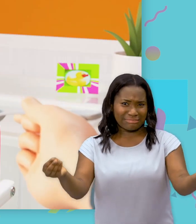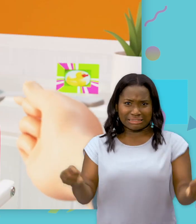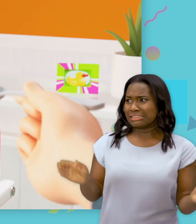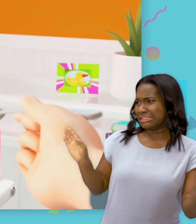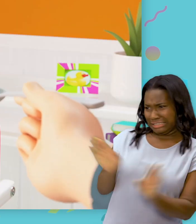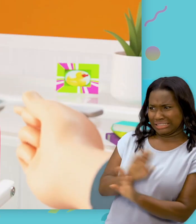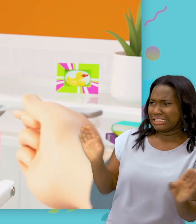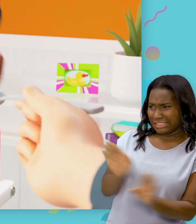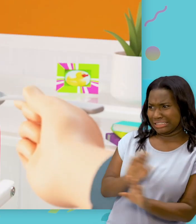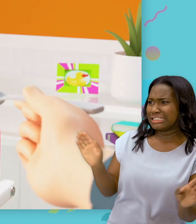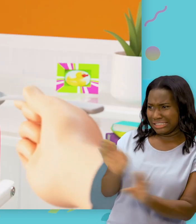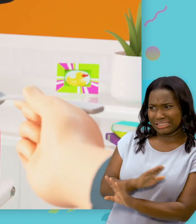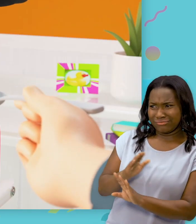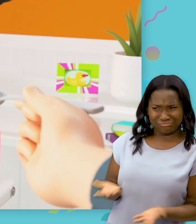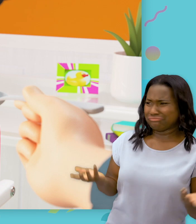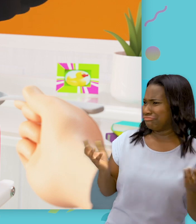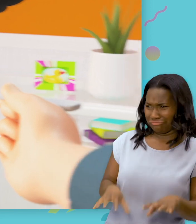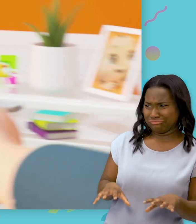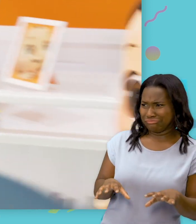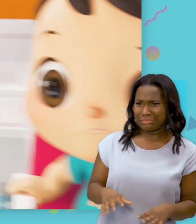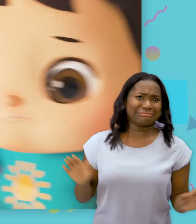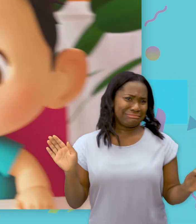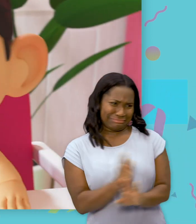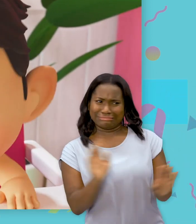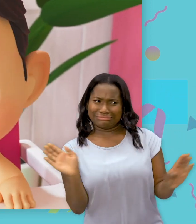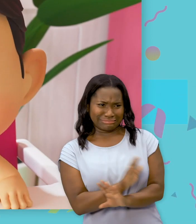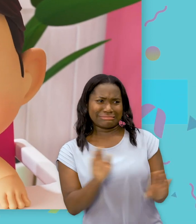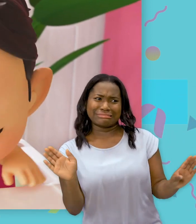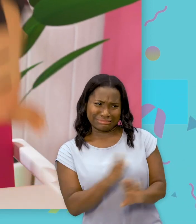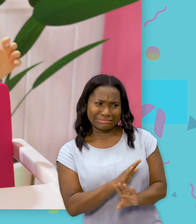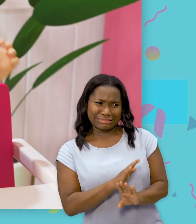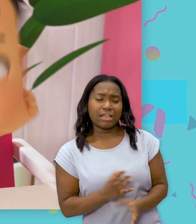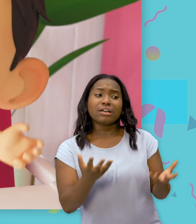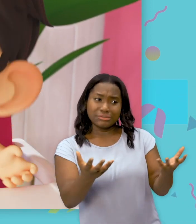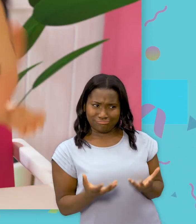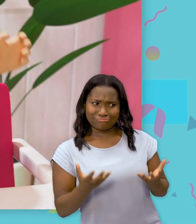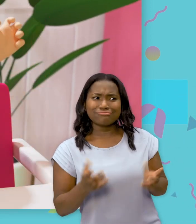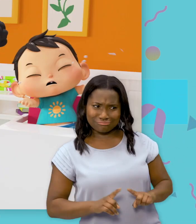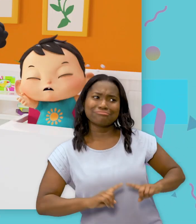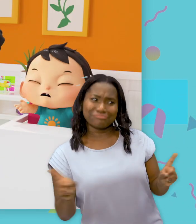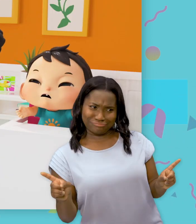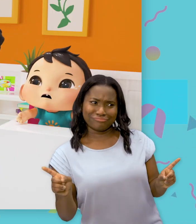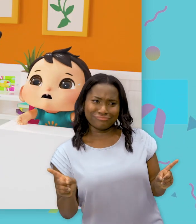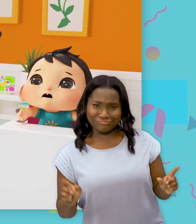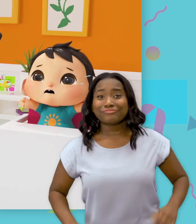No, no, no, we don't want that to eat No, no, no, we'd like a different